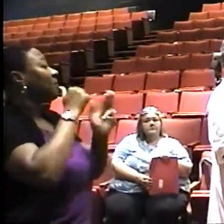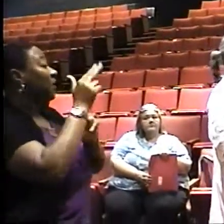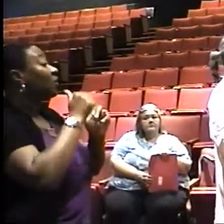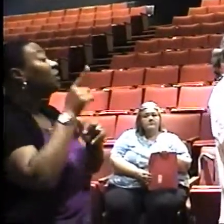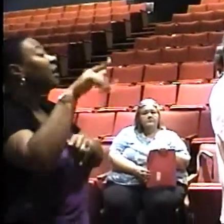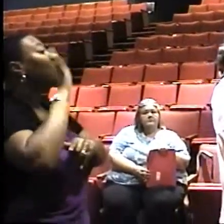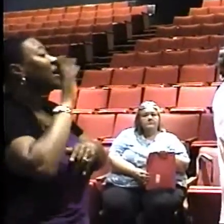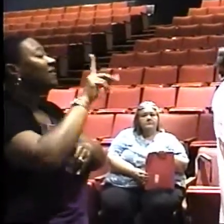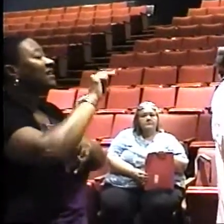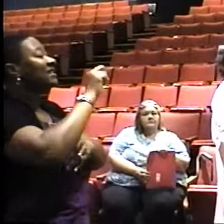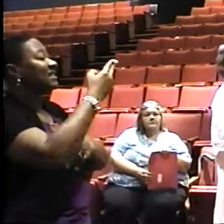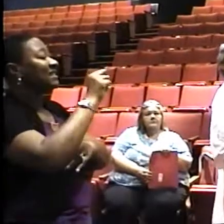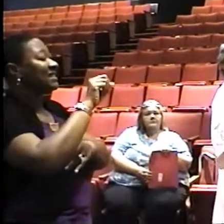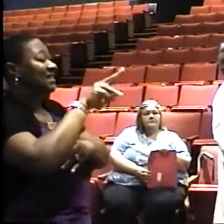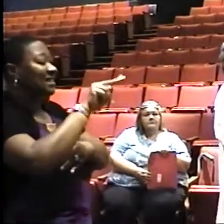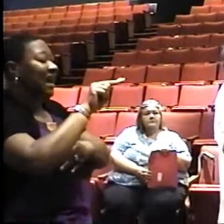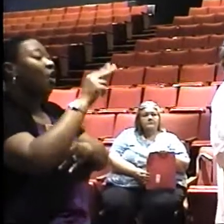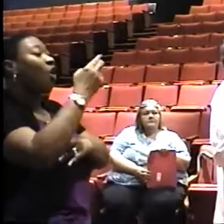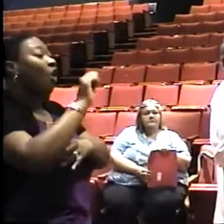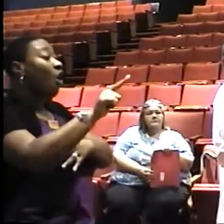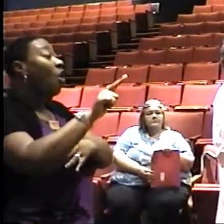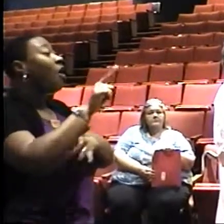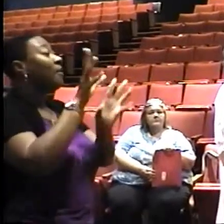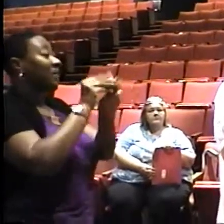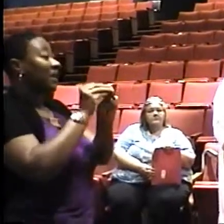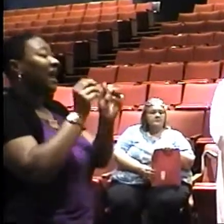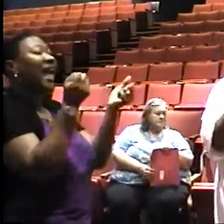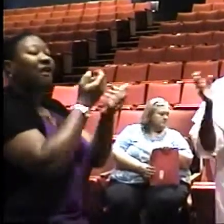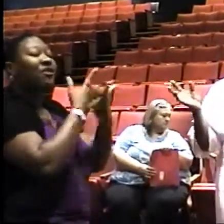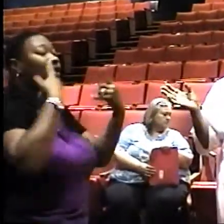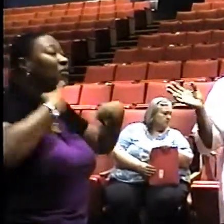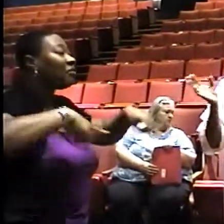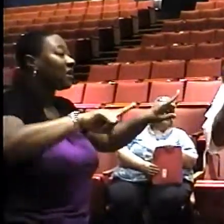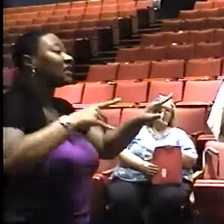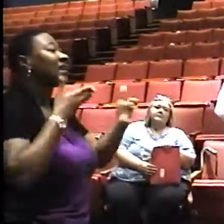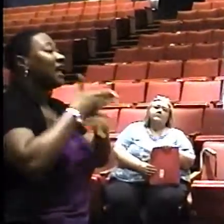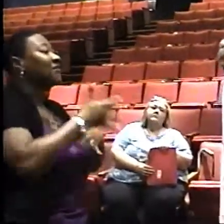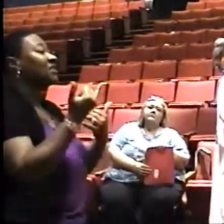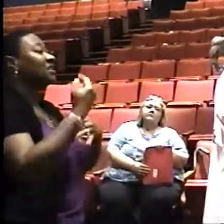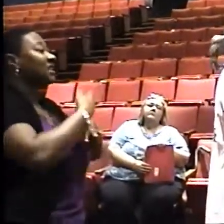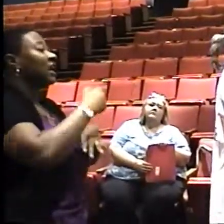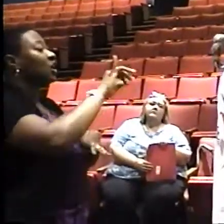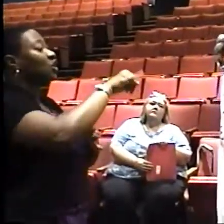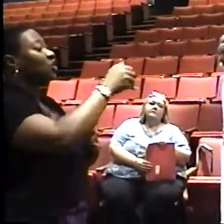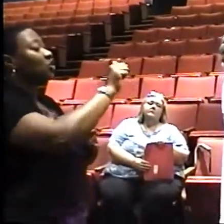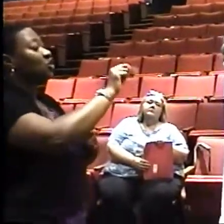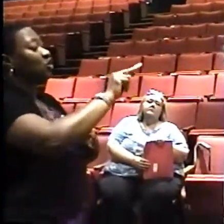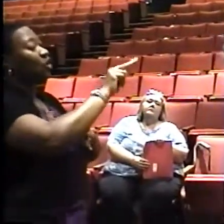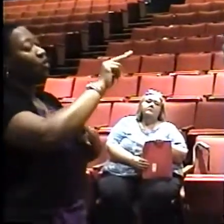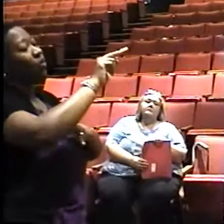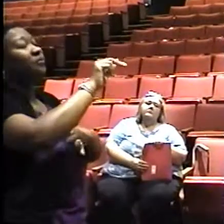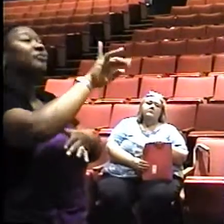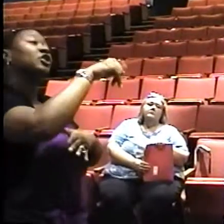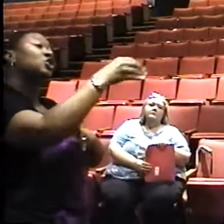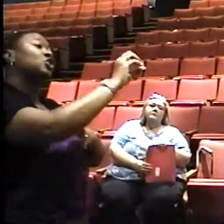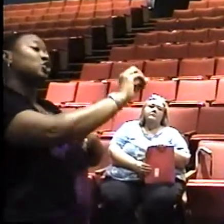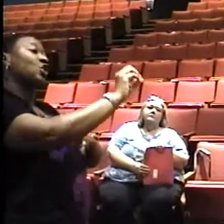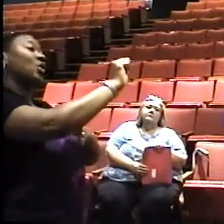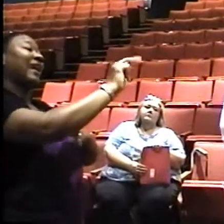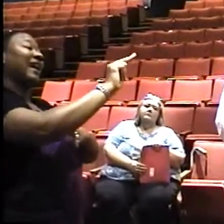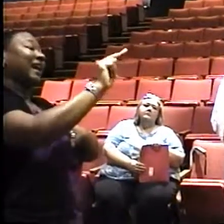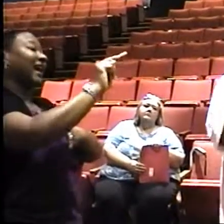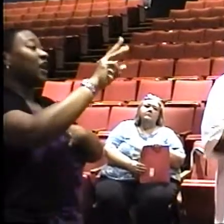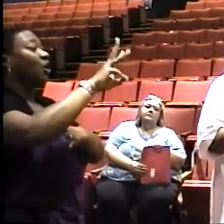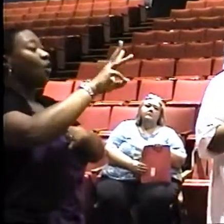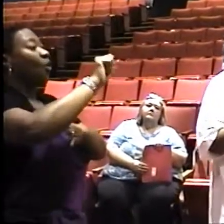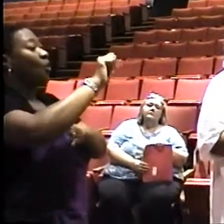All this publicity will come out after today as soon as Joanne Watson assures us that we can have the